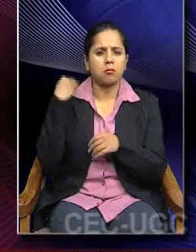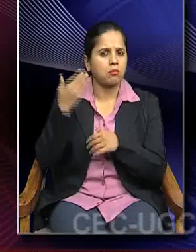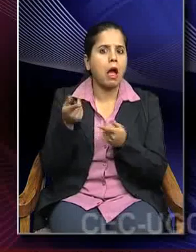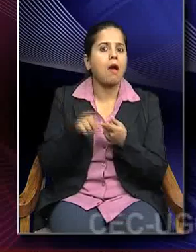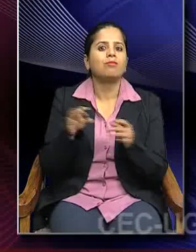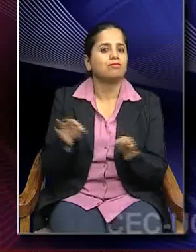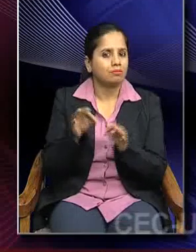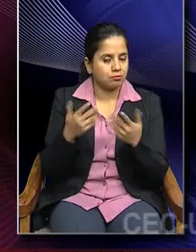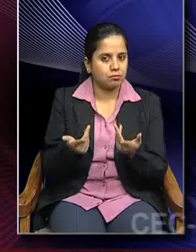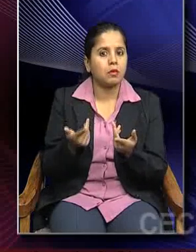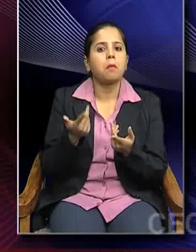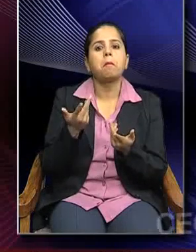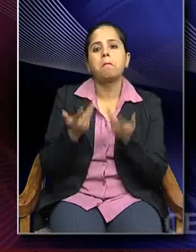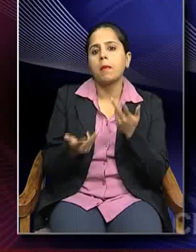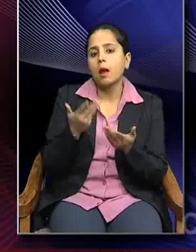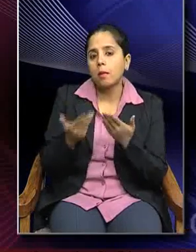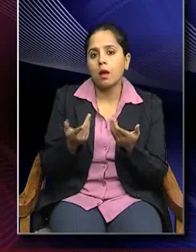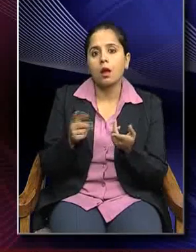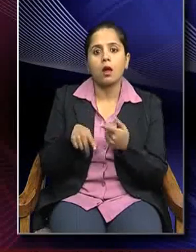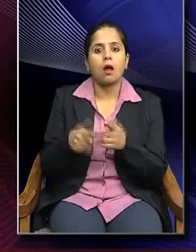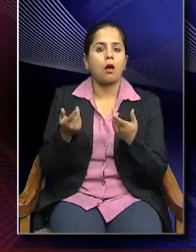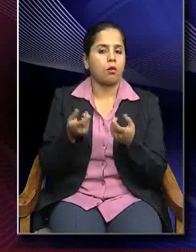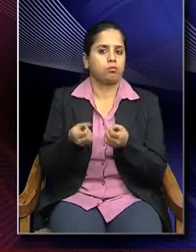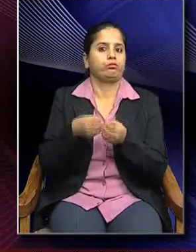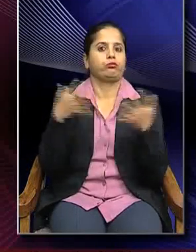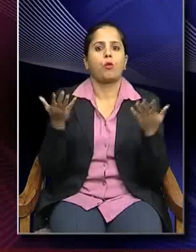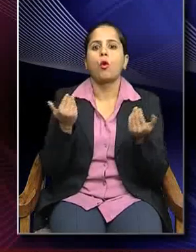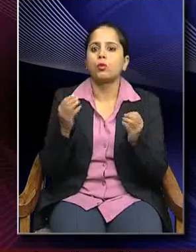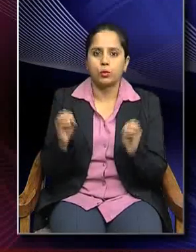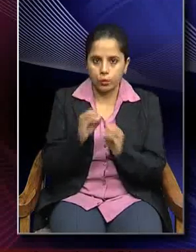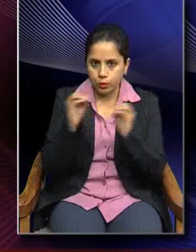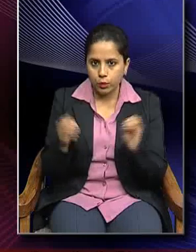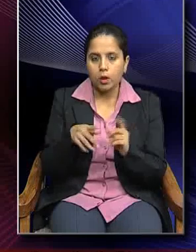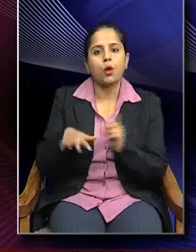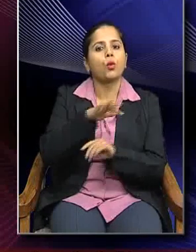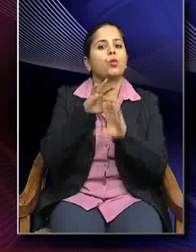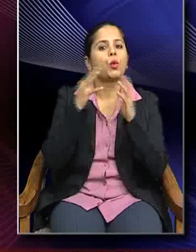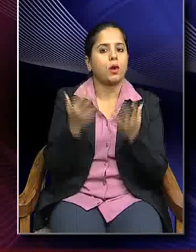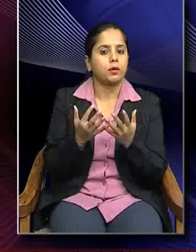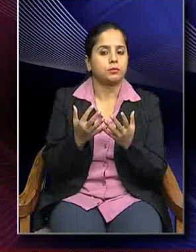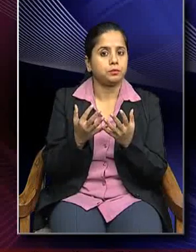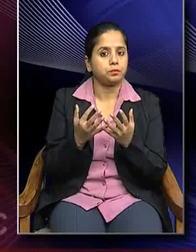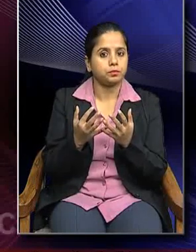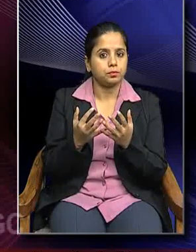germinated in this part of the world. So,